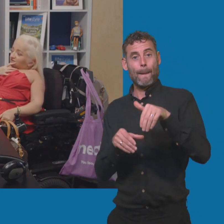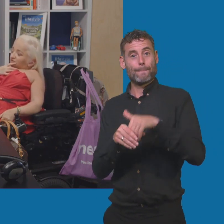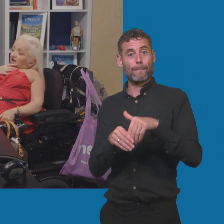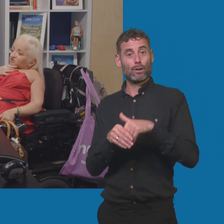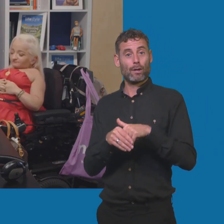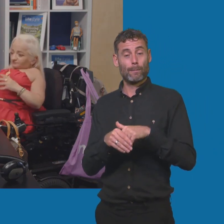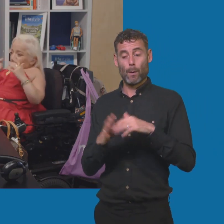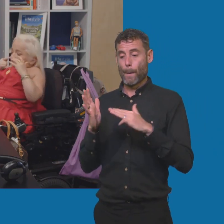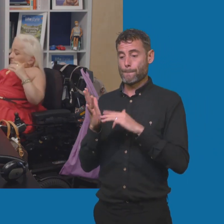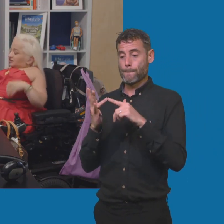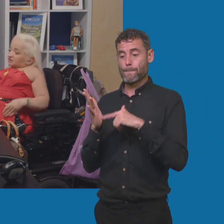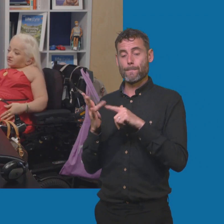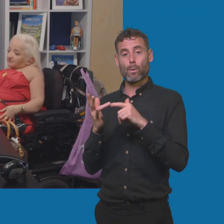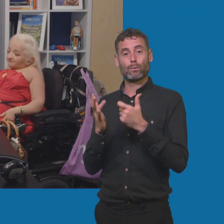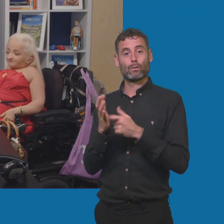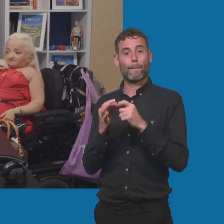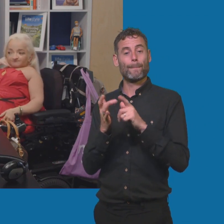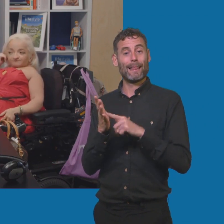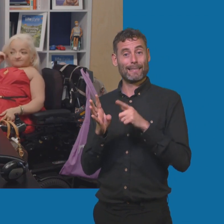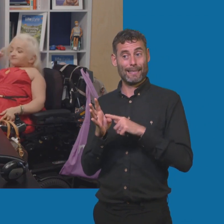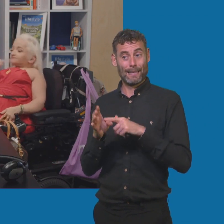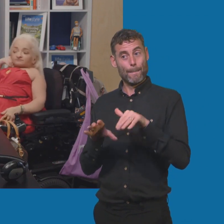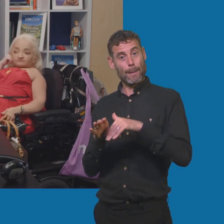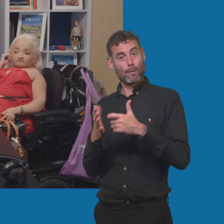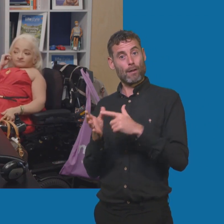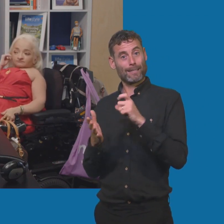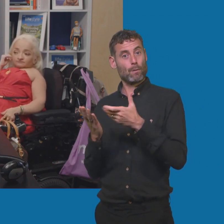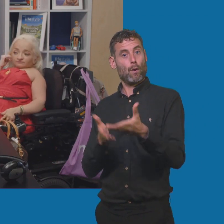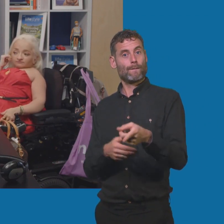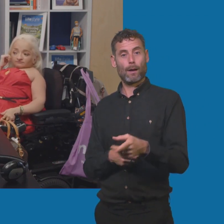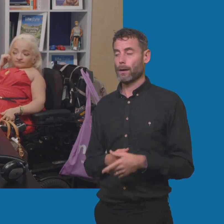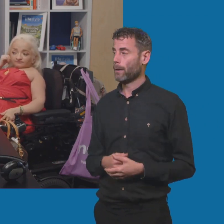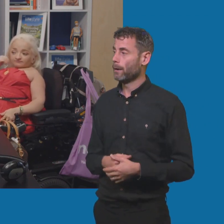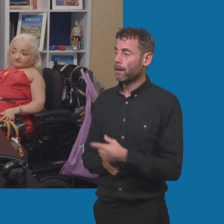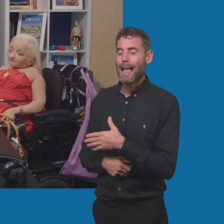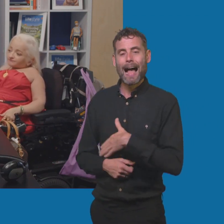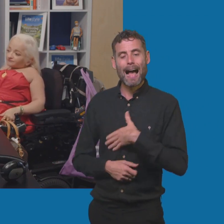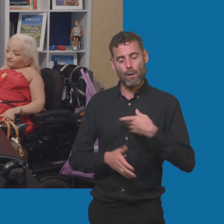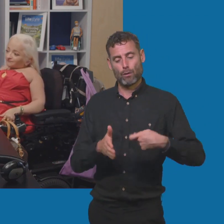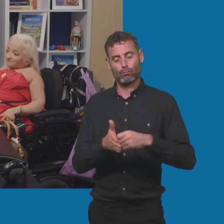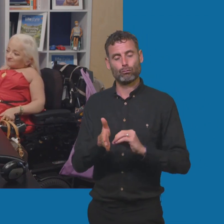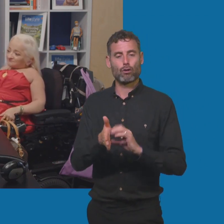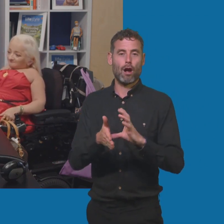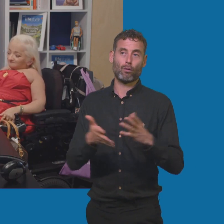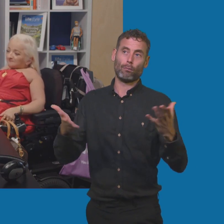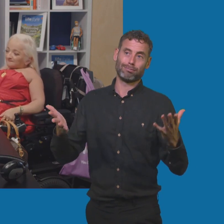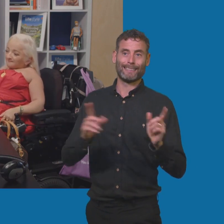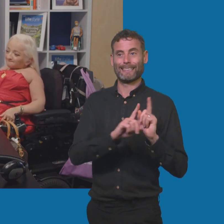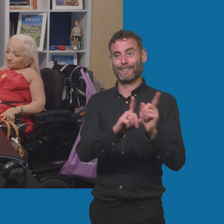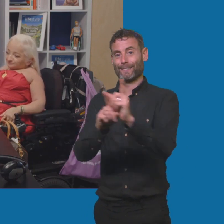Metability. I mean that kind of covers most of common questions. The other one is how long does it take to charge an electric car? And again, there's lots of answers to that question but